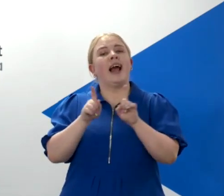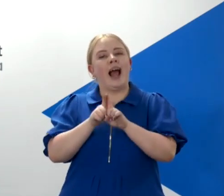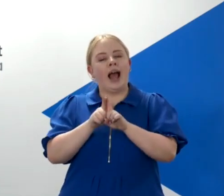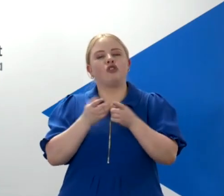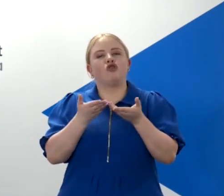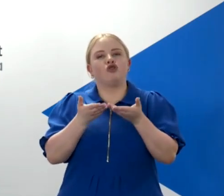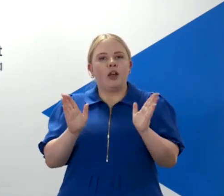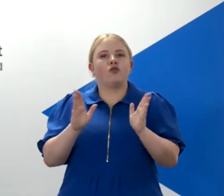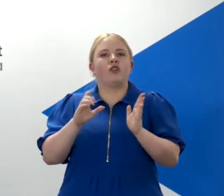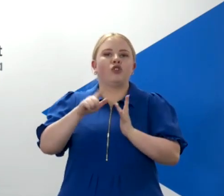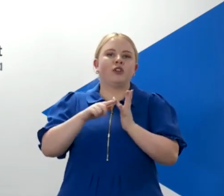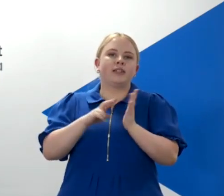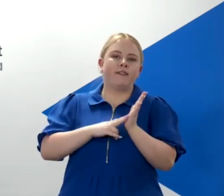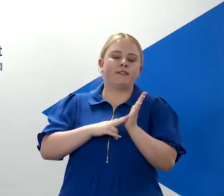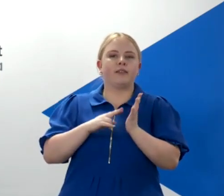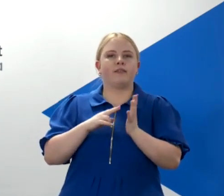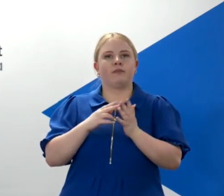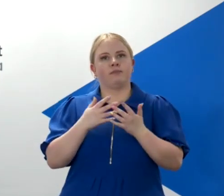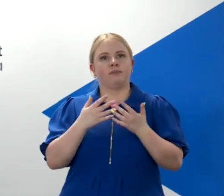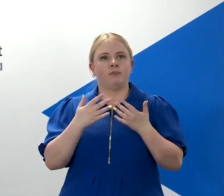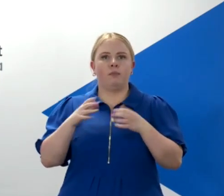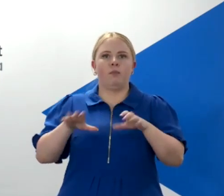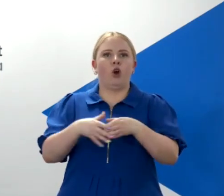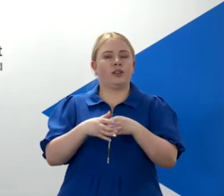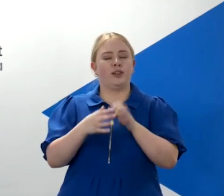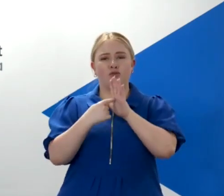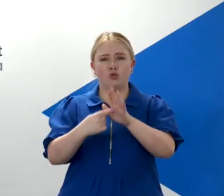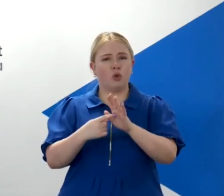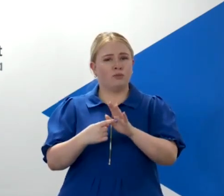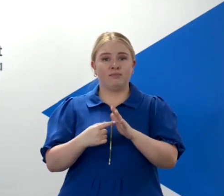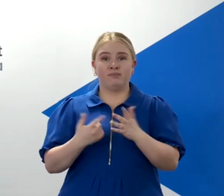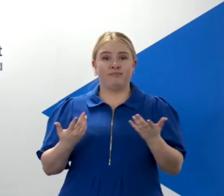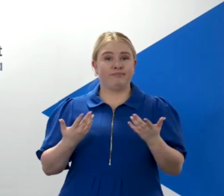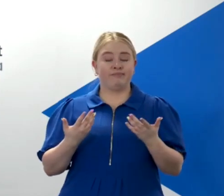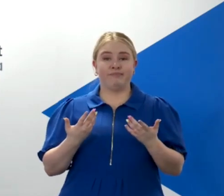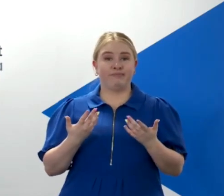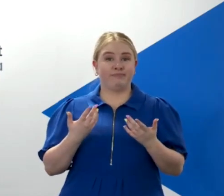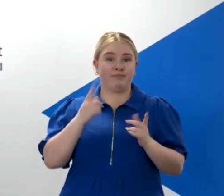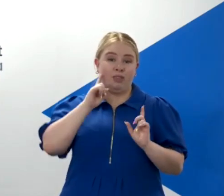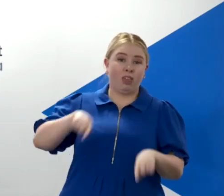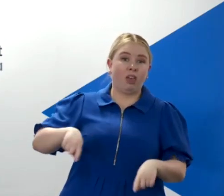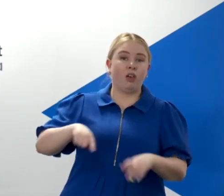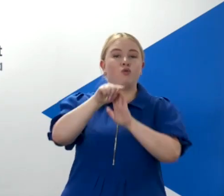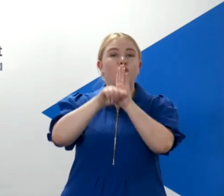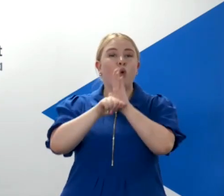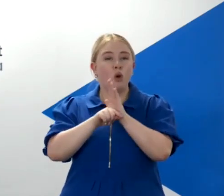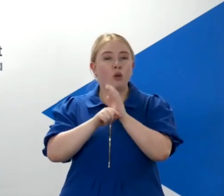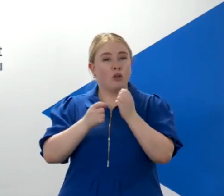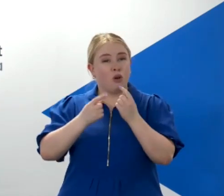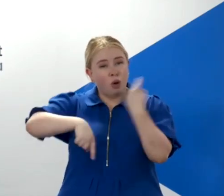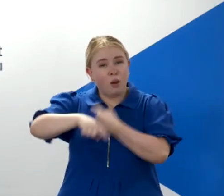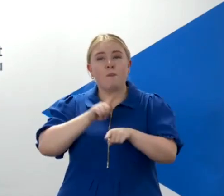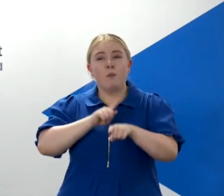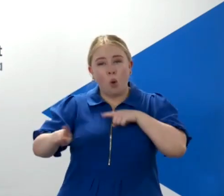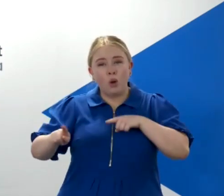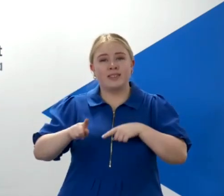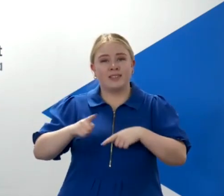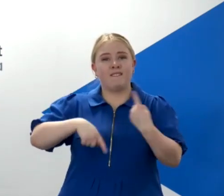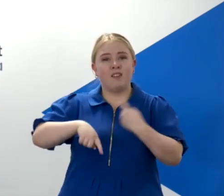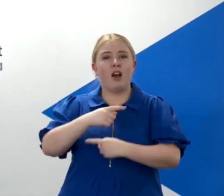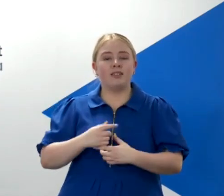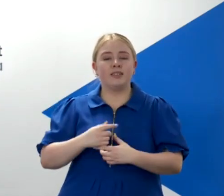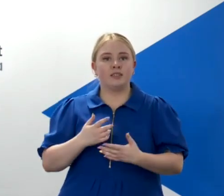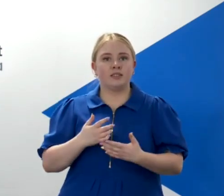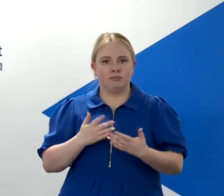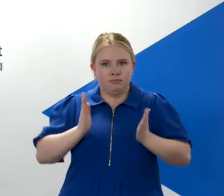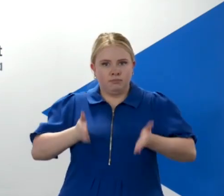have shown flagrant disregard for rules that many of us, most of us, of